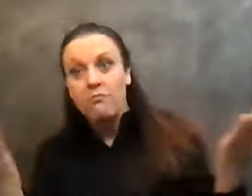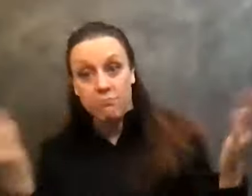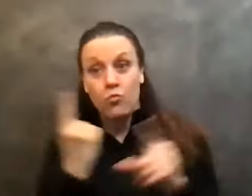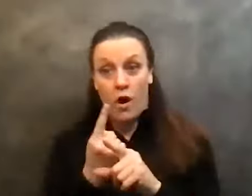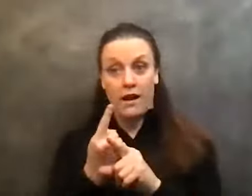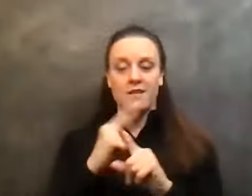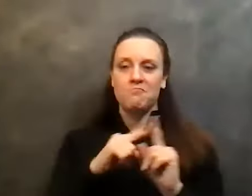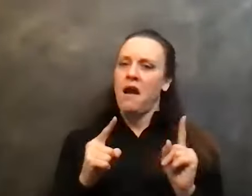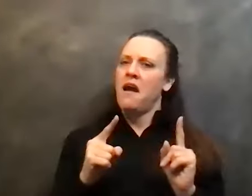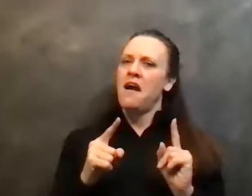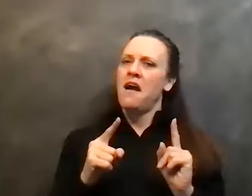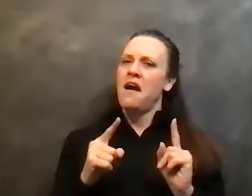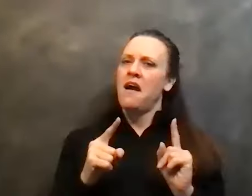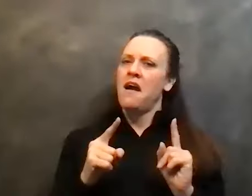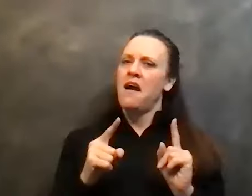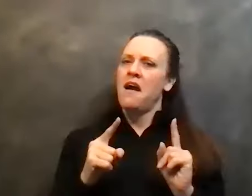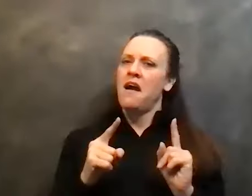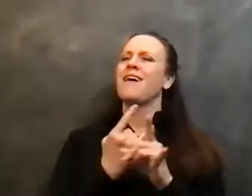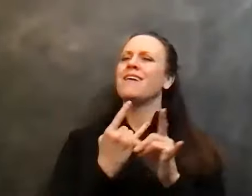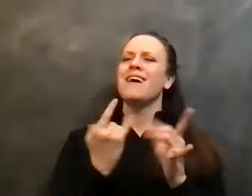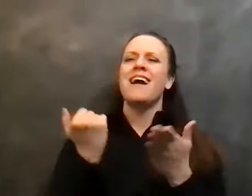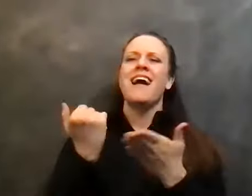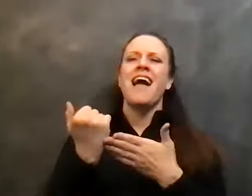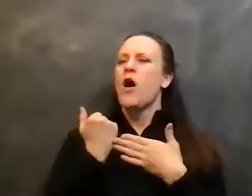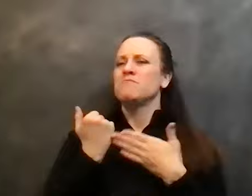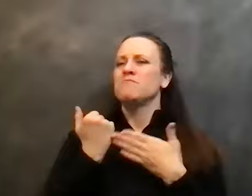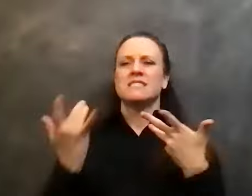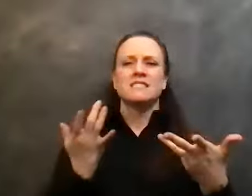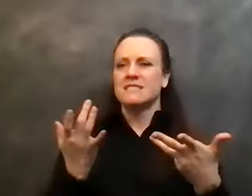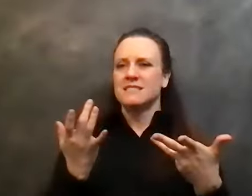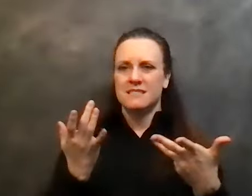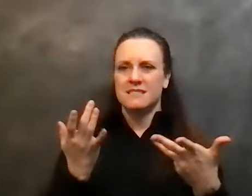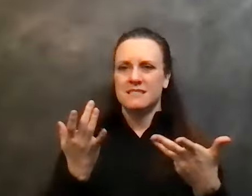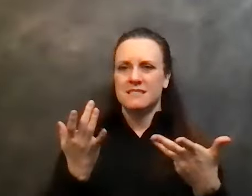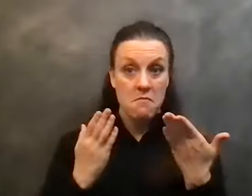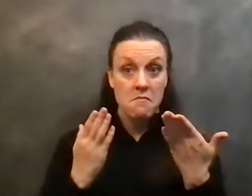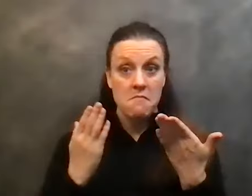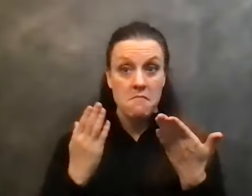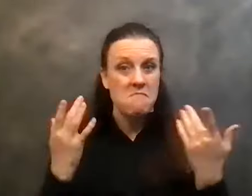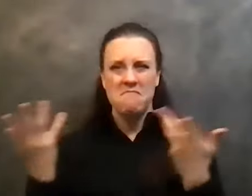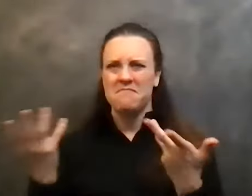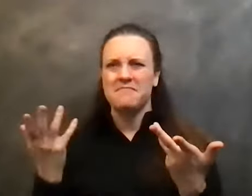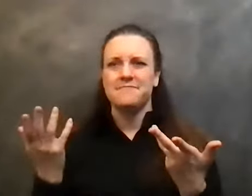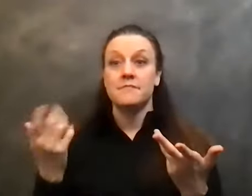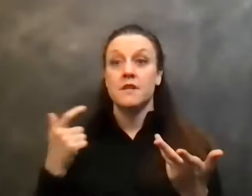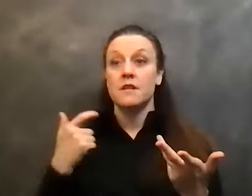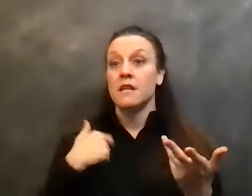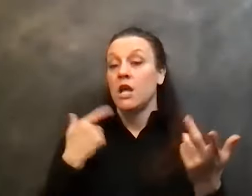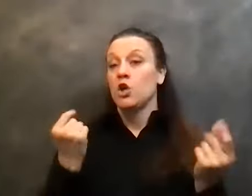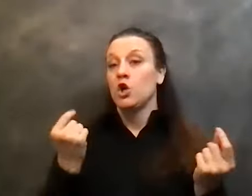alcohol does something for me as an alcoholic. what it did was it connected me